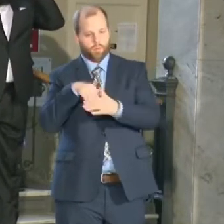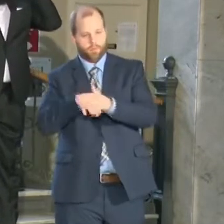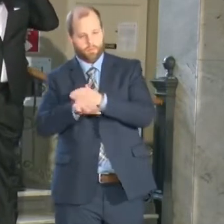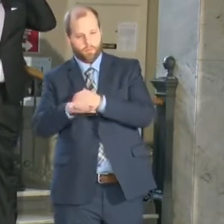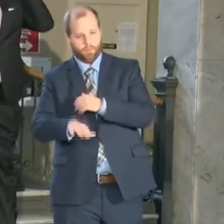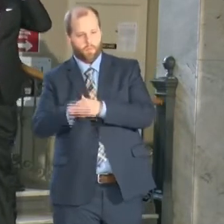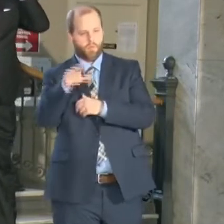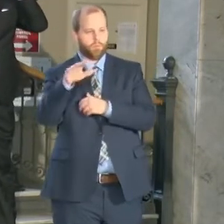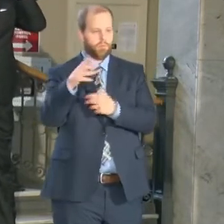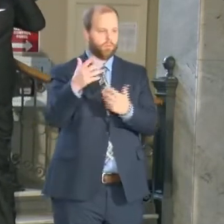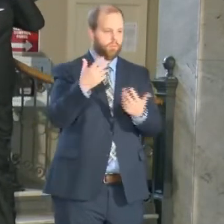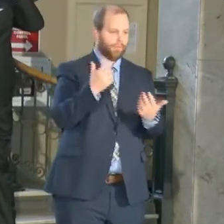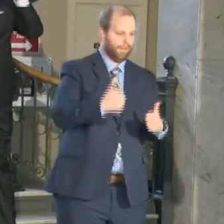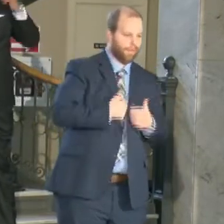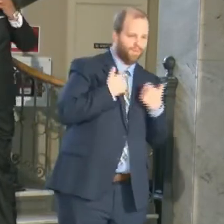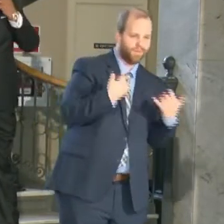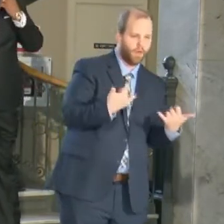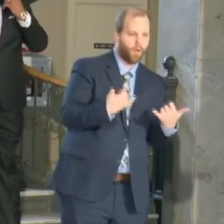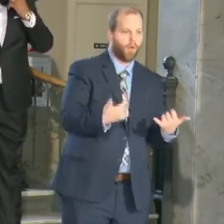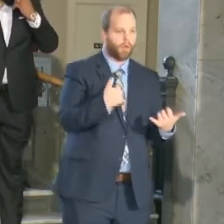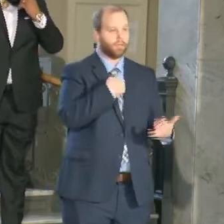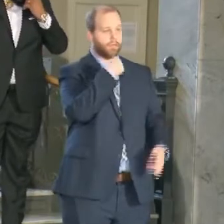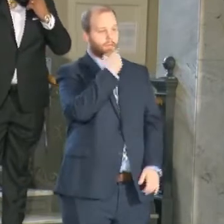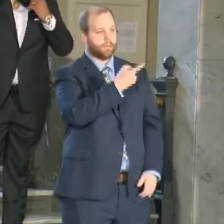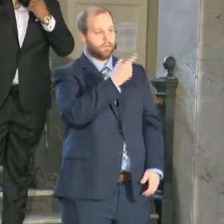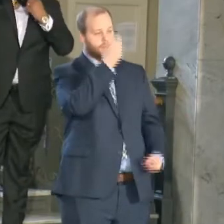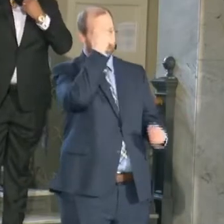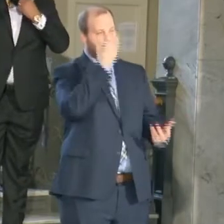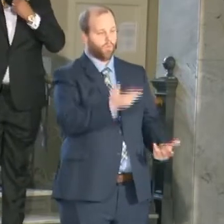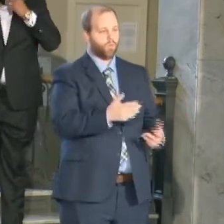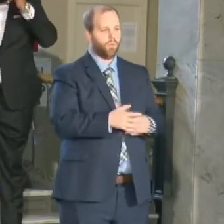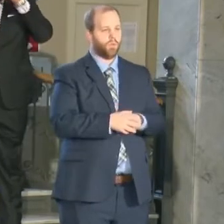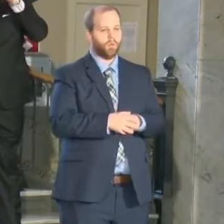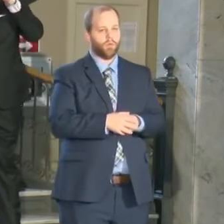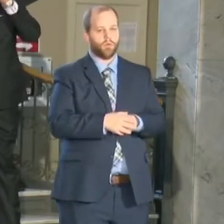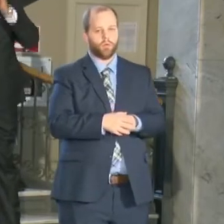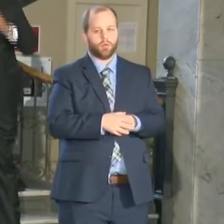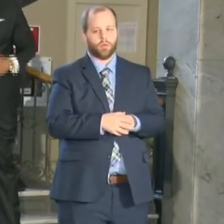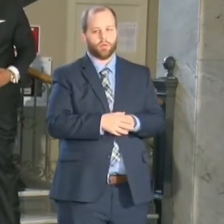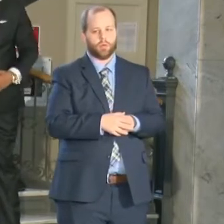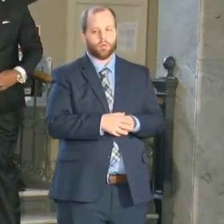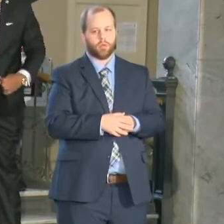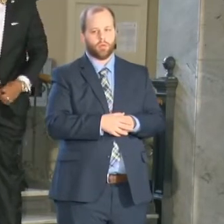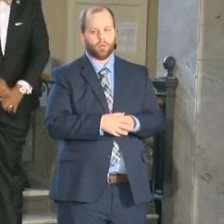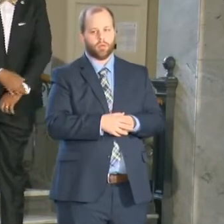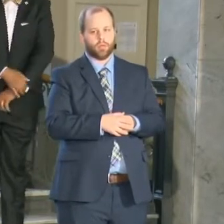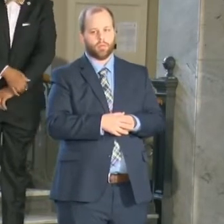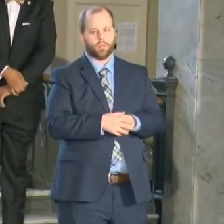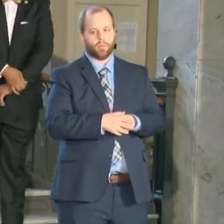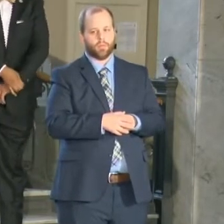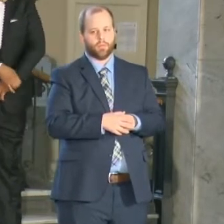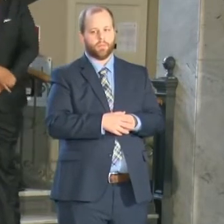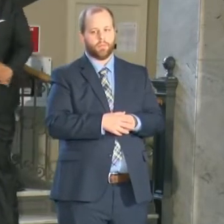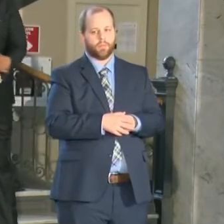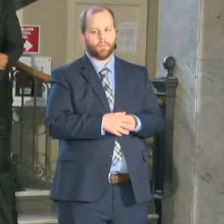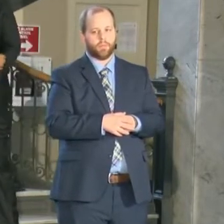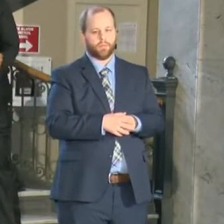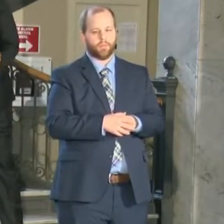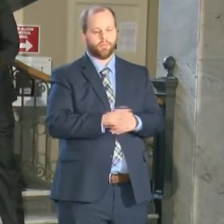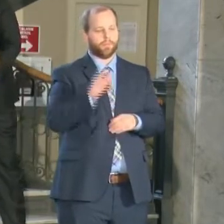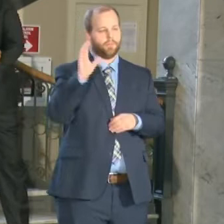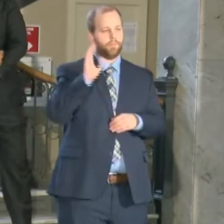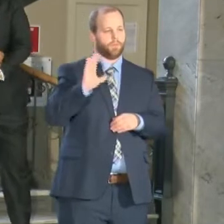reside in i can tell you that our street comms unit since the very beginning when we announced operation